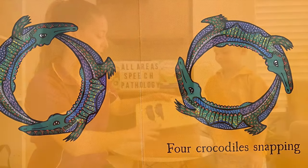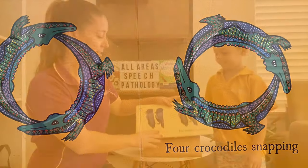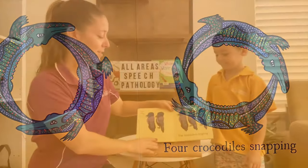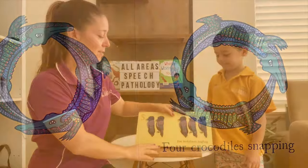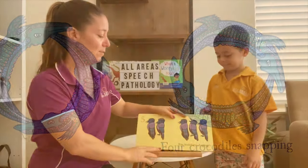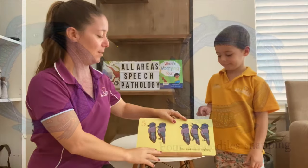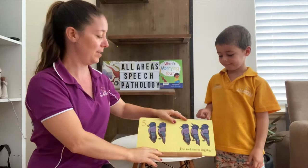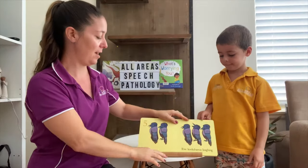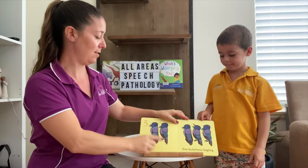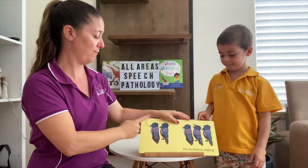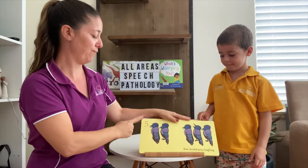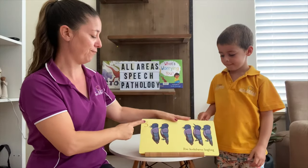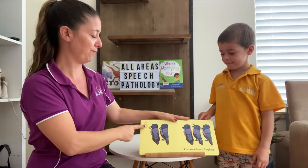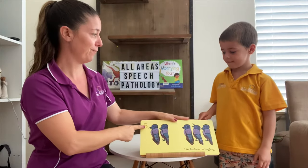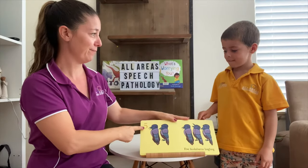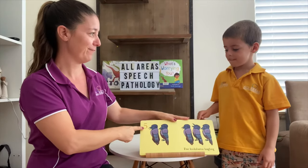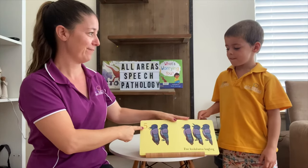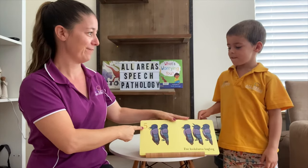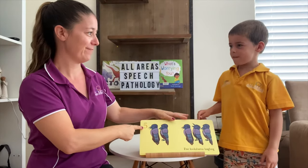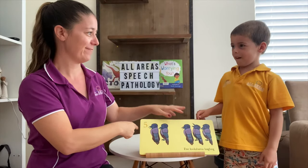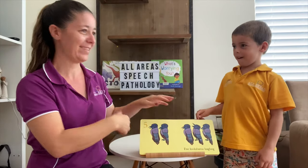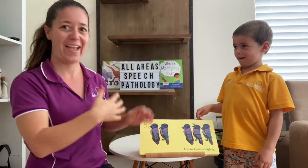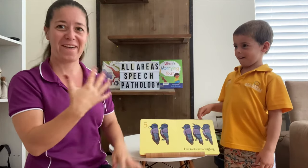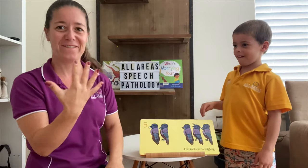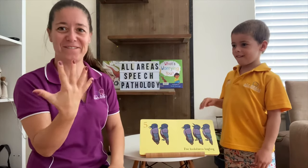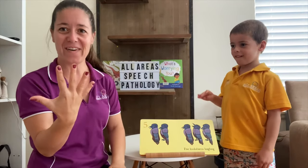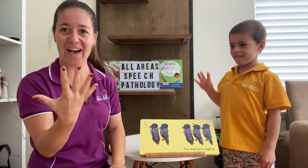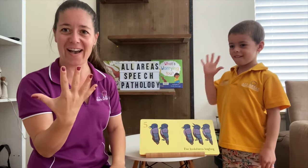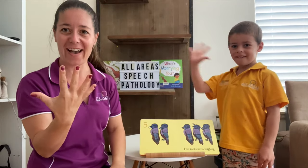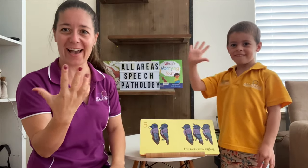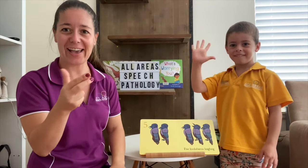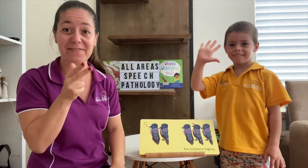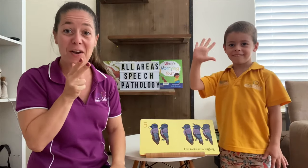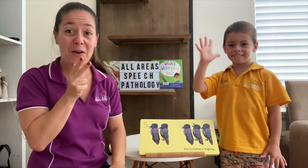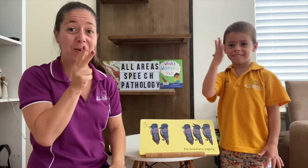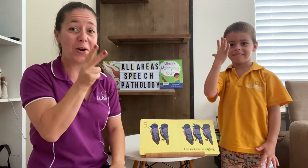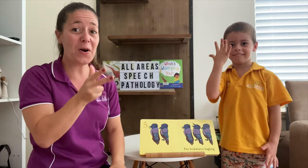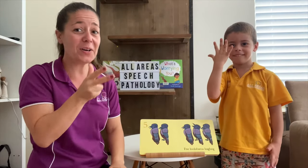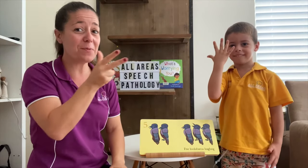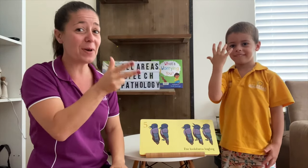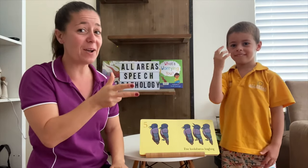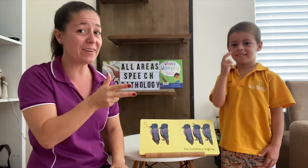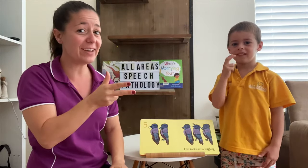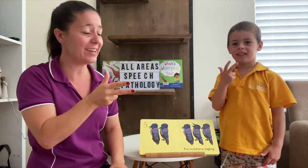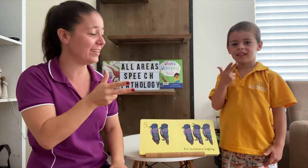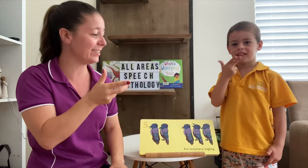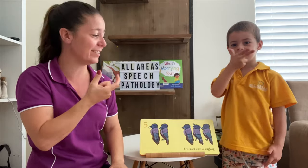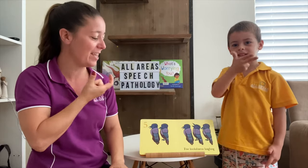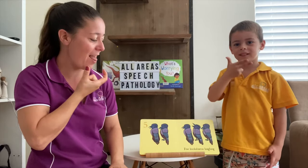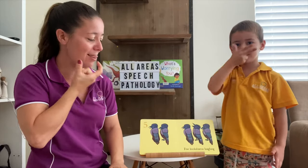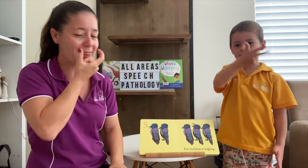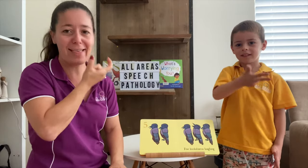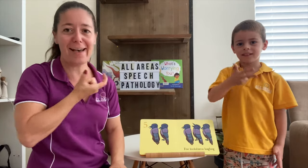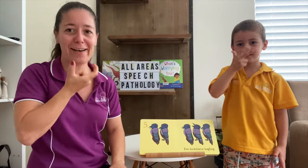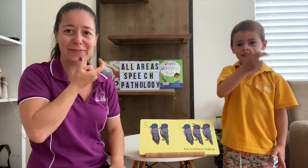What number now? Five. Five kookaburras. Laughing.